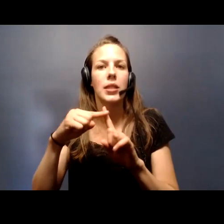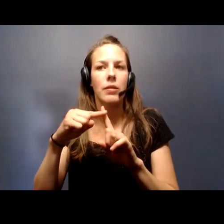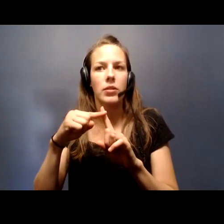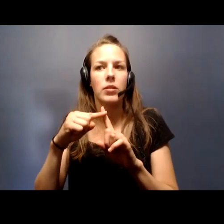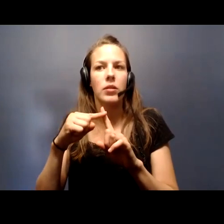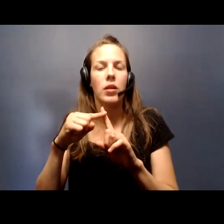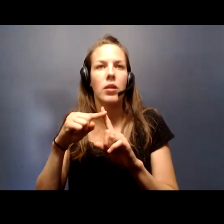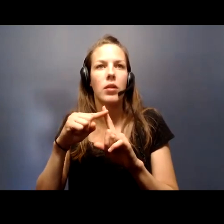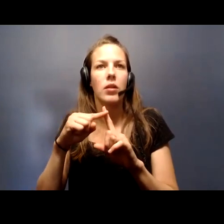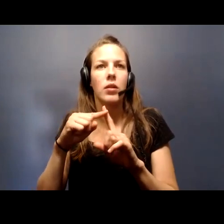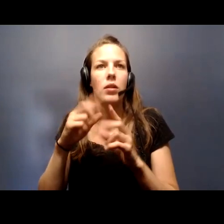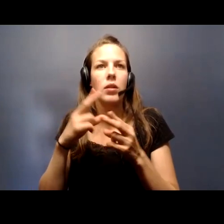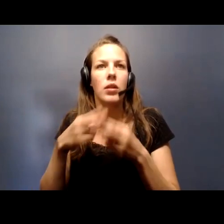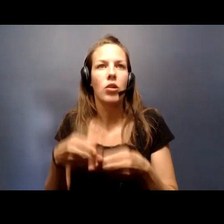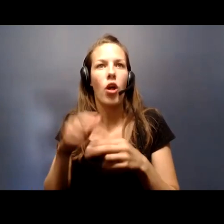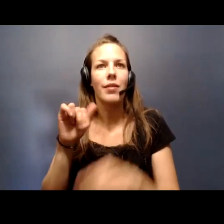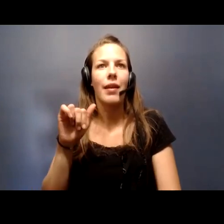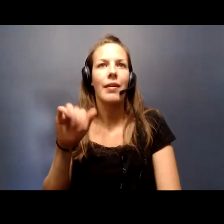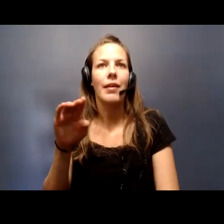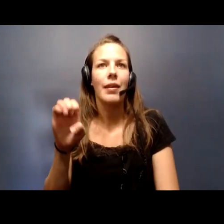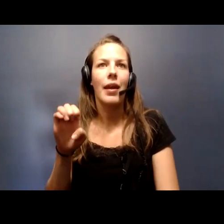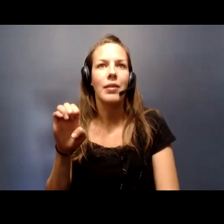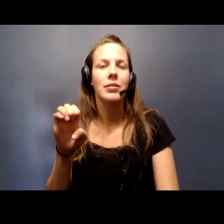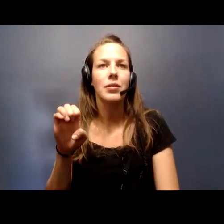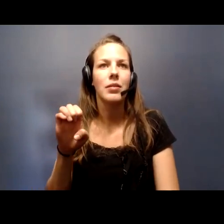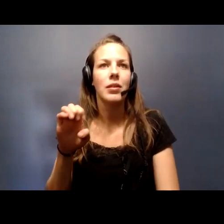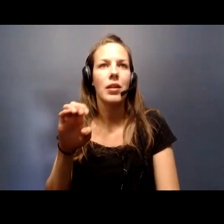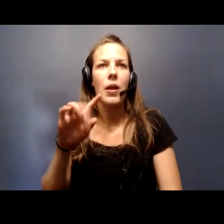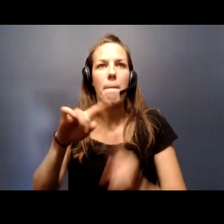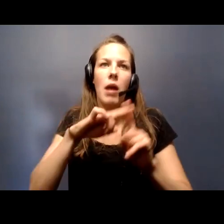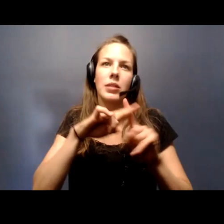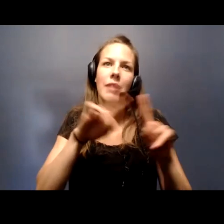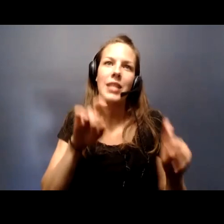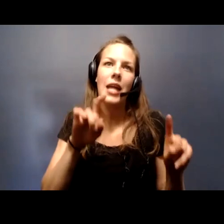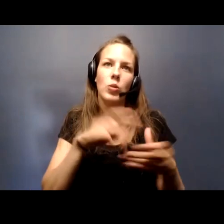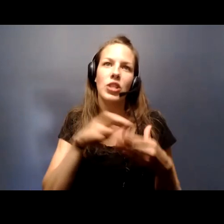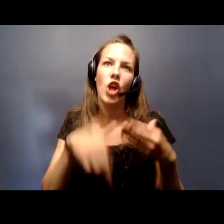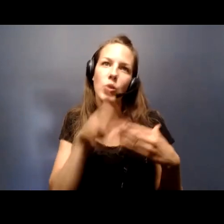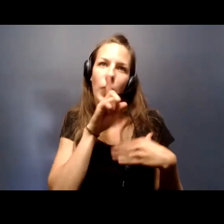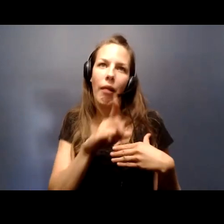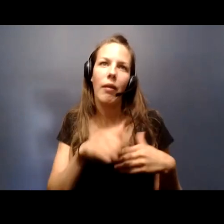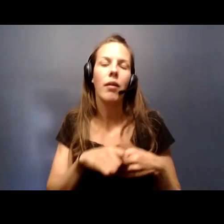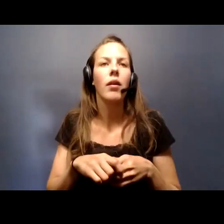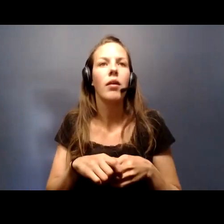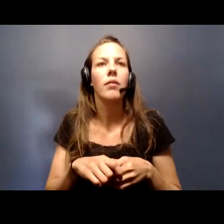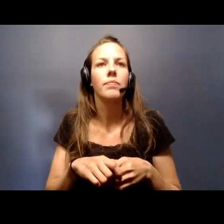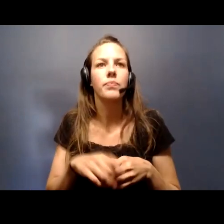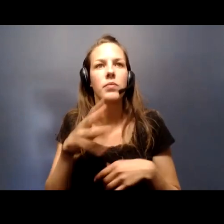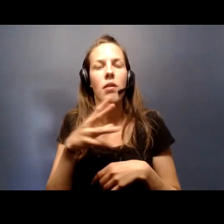They're called cases. In fact, they're positive test results. And